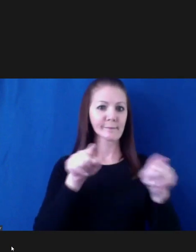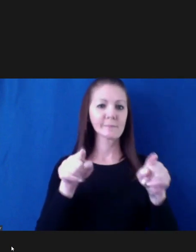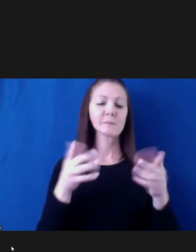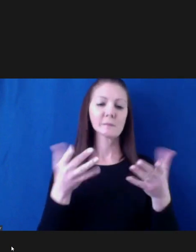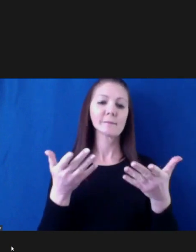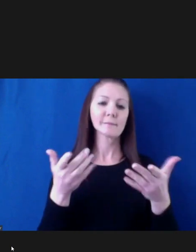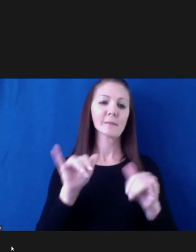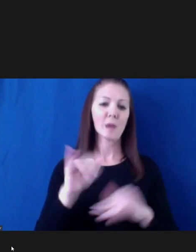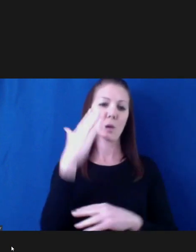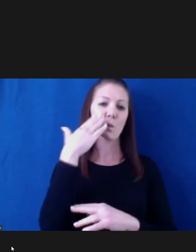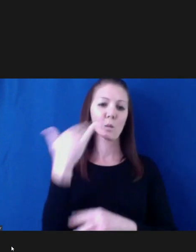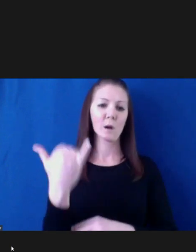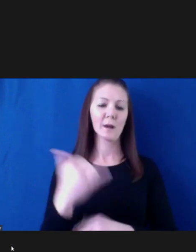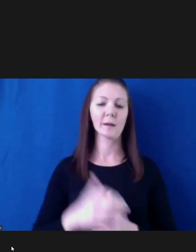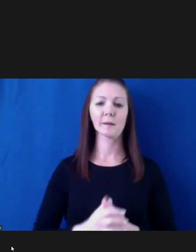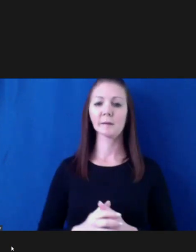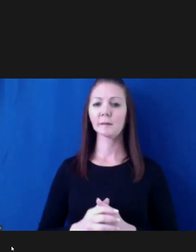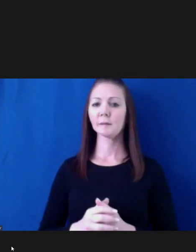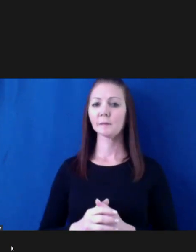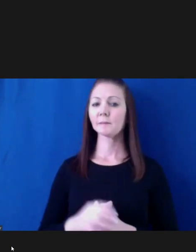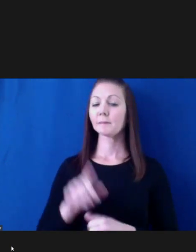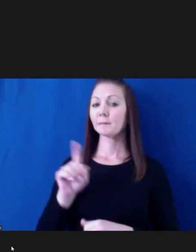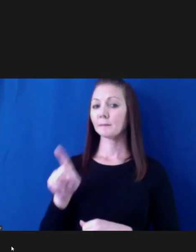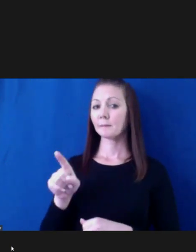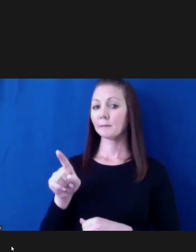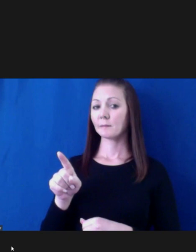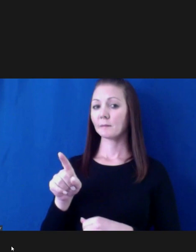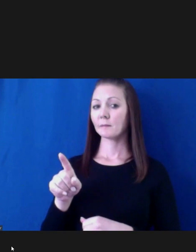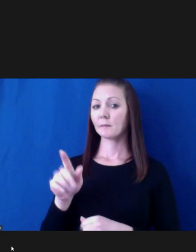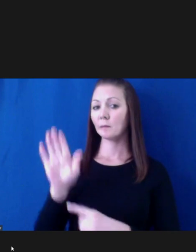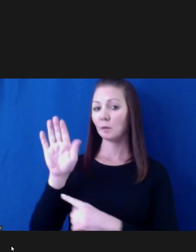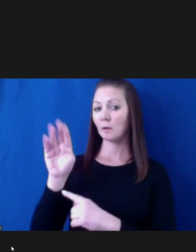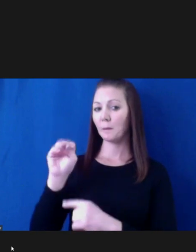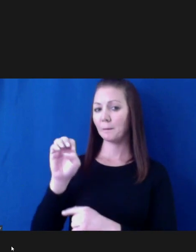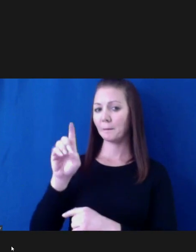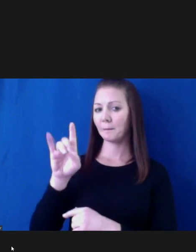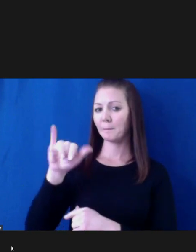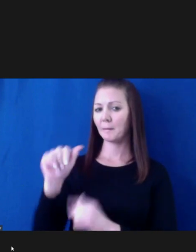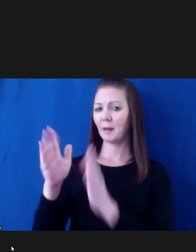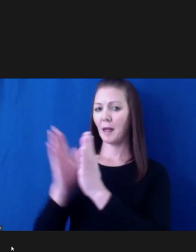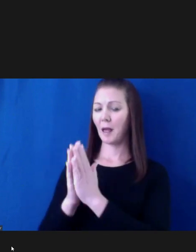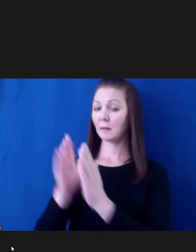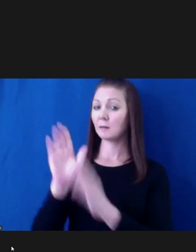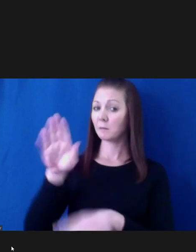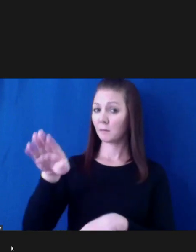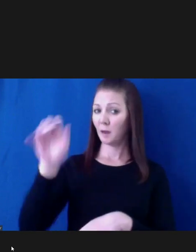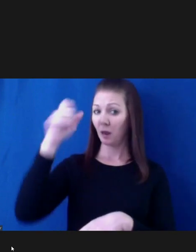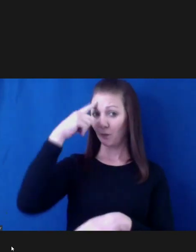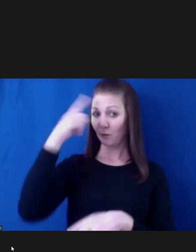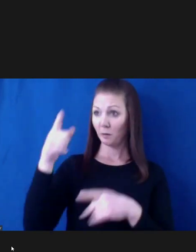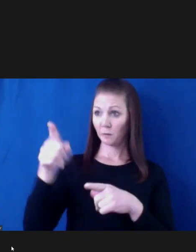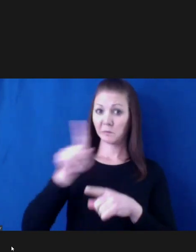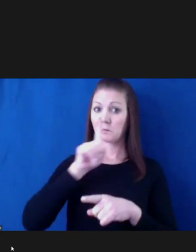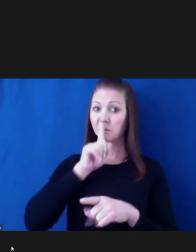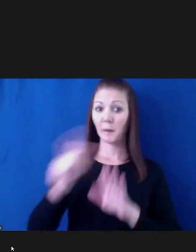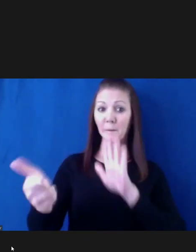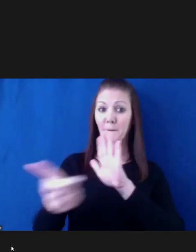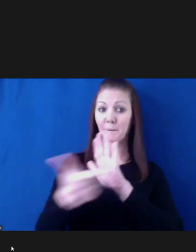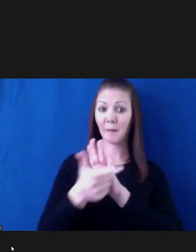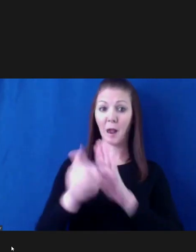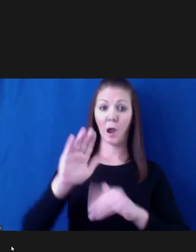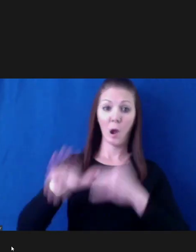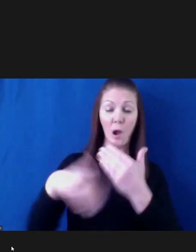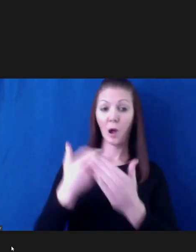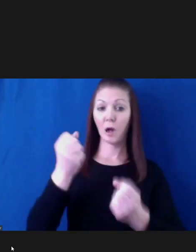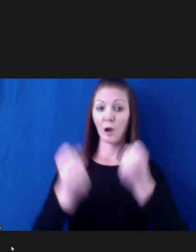And Governor, we didn't see any ban on cars in any part of the state. Was that something you would consider, especially areas of the state that are seeing